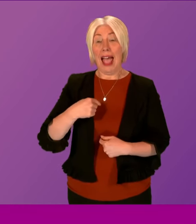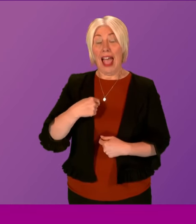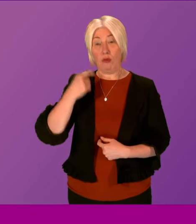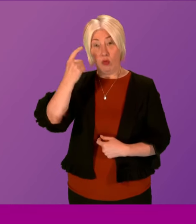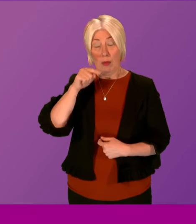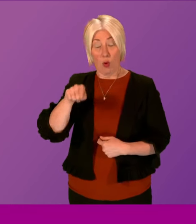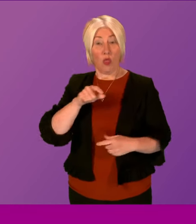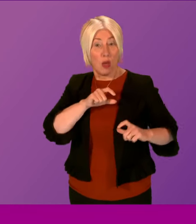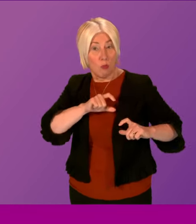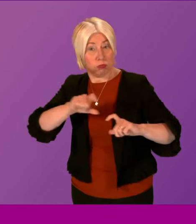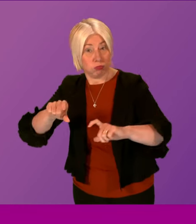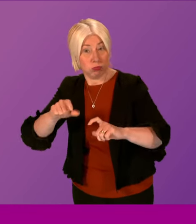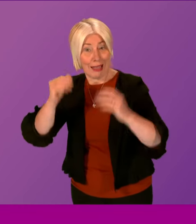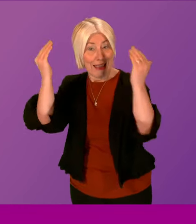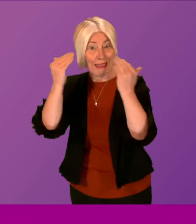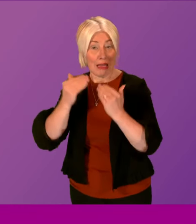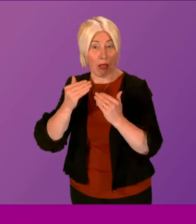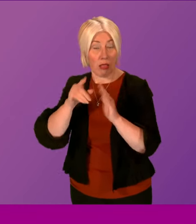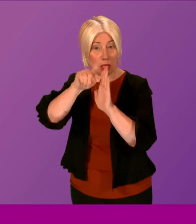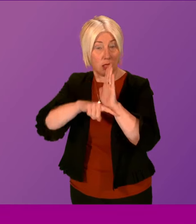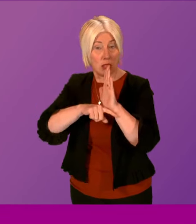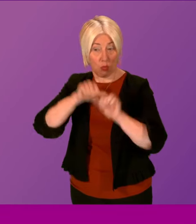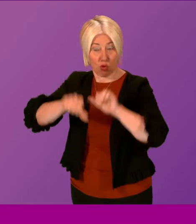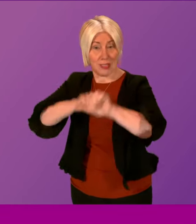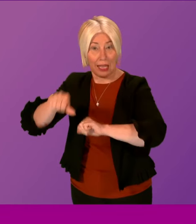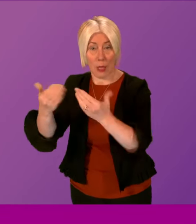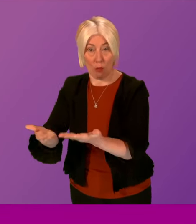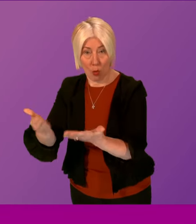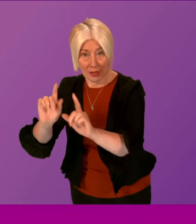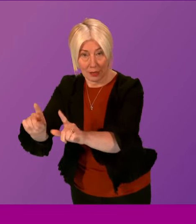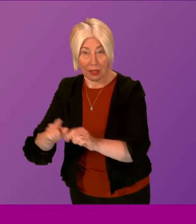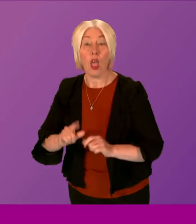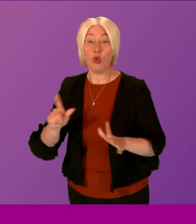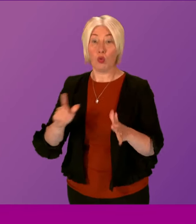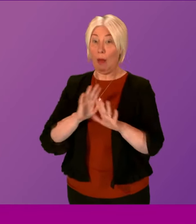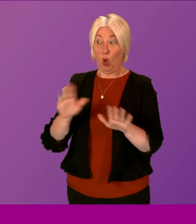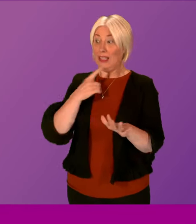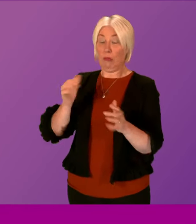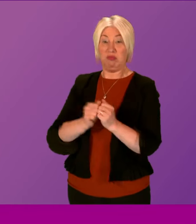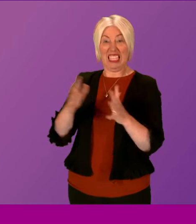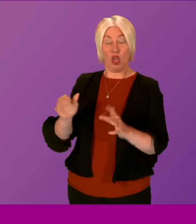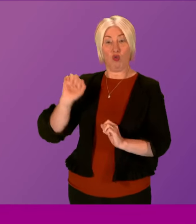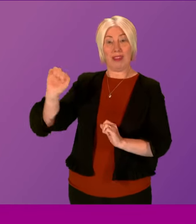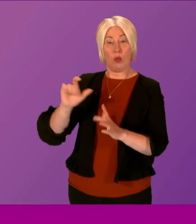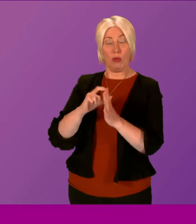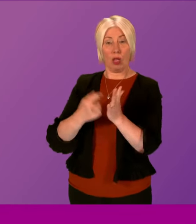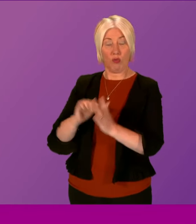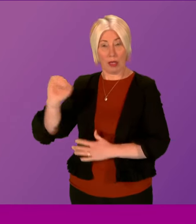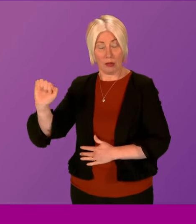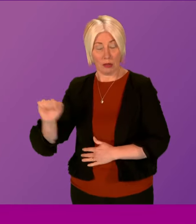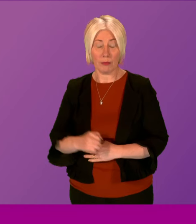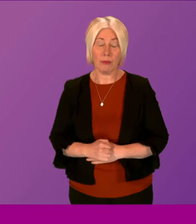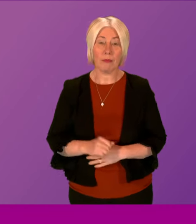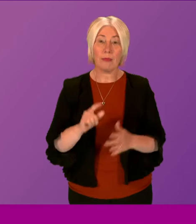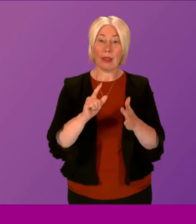legal process. I do go back to the central point of which there is no disagreement between Douglas Ross and I. Emma and many,